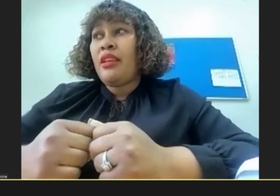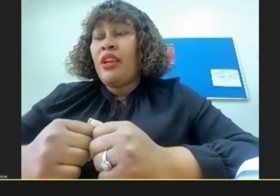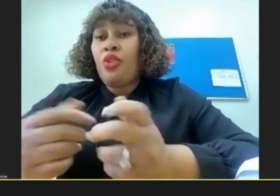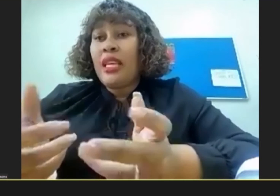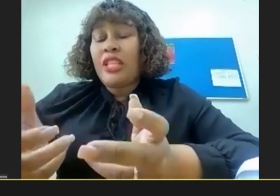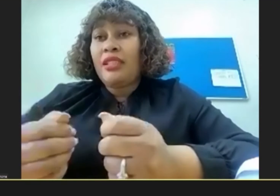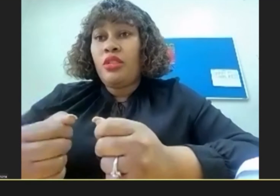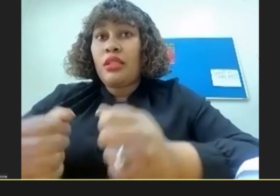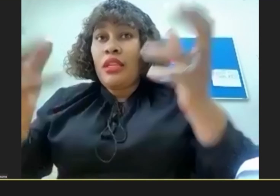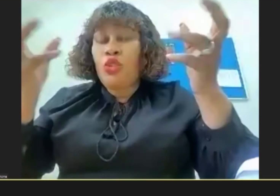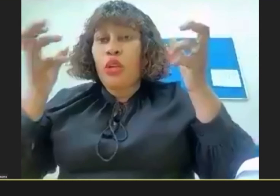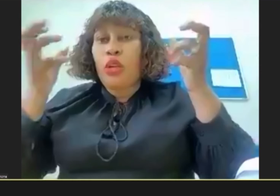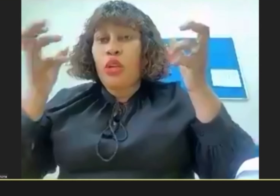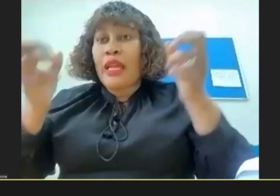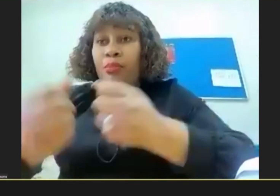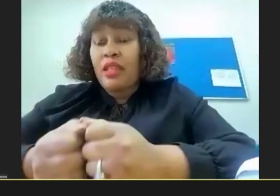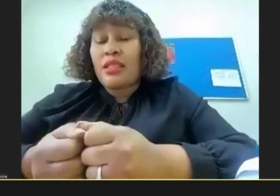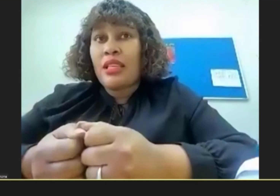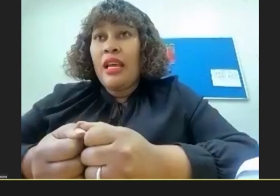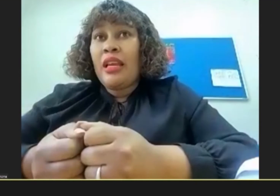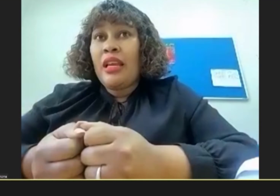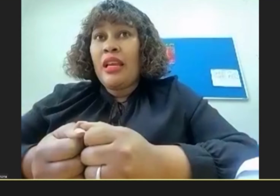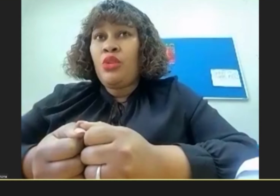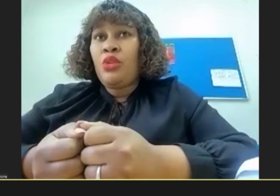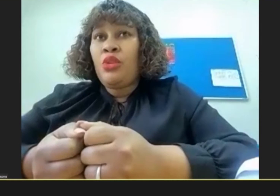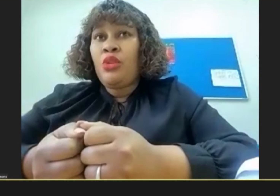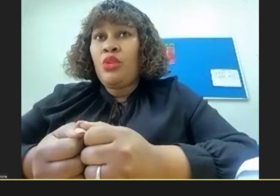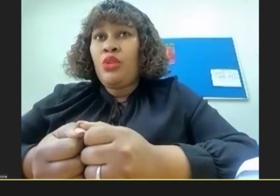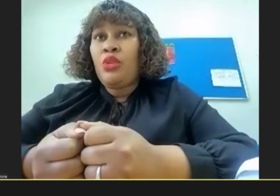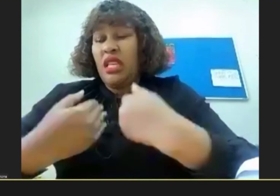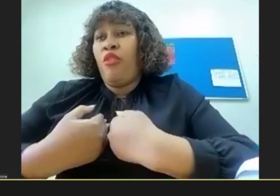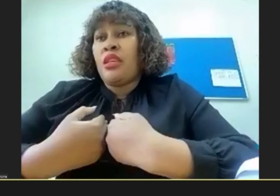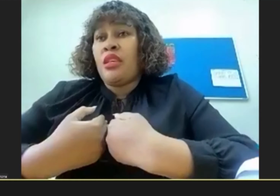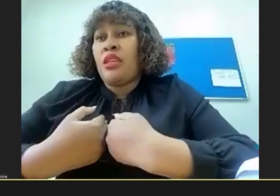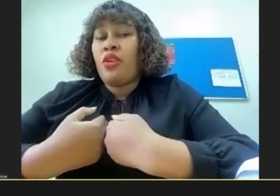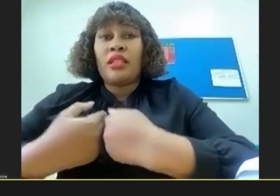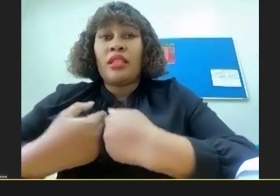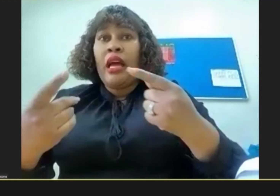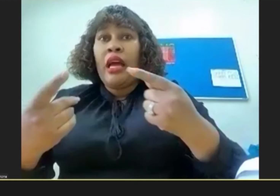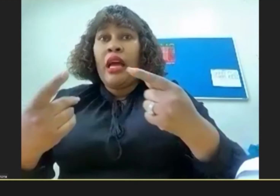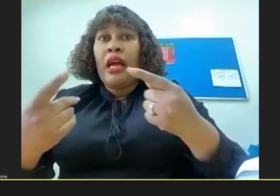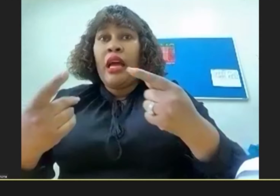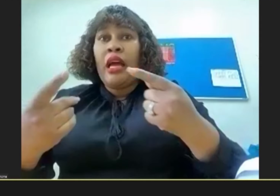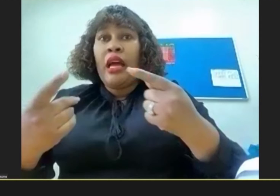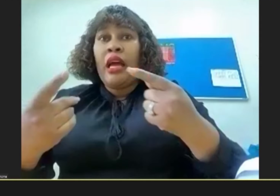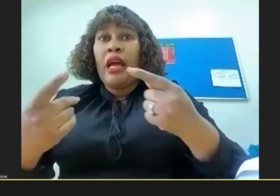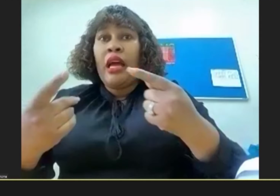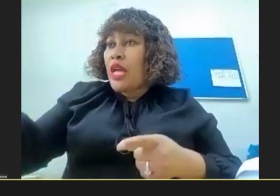easy to grasp things Yes It was easy for me Because I could point at water